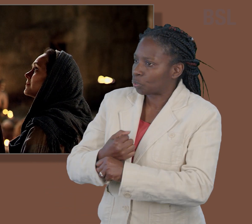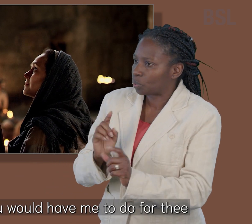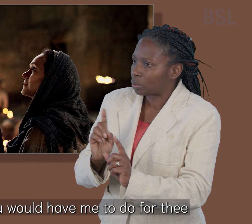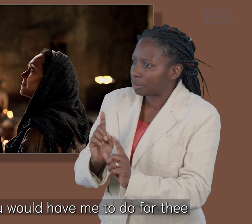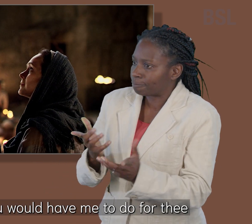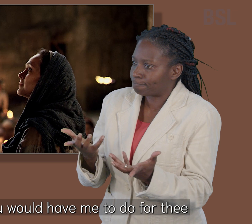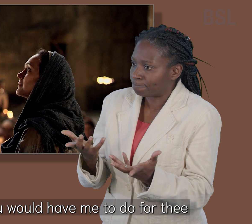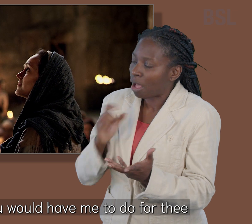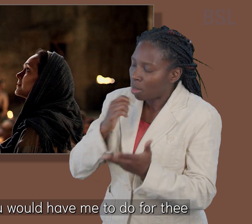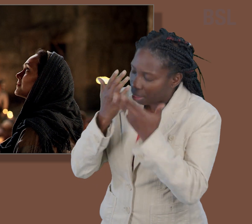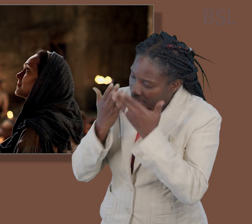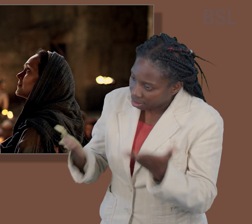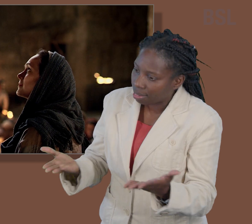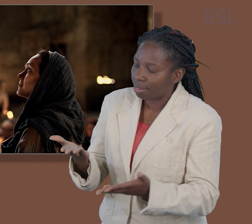What wilt thou have me to do for thee That will I do